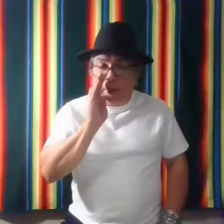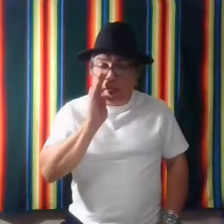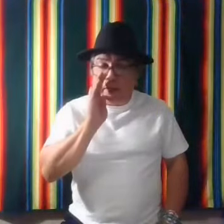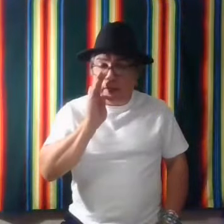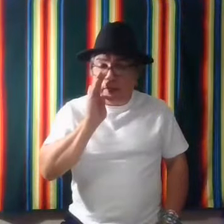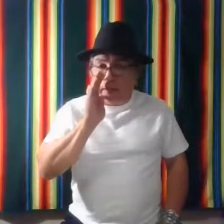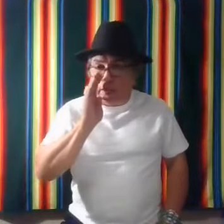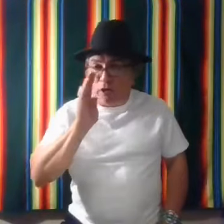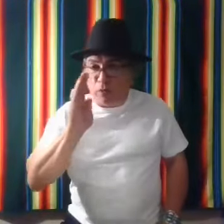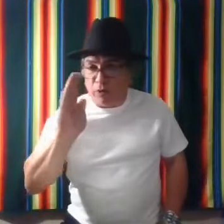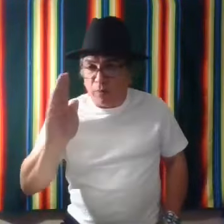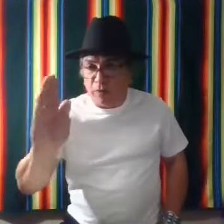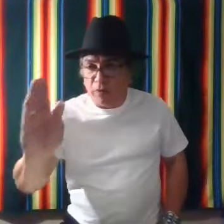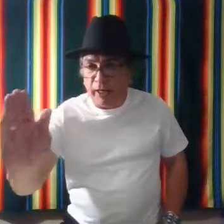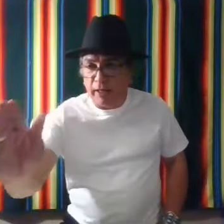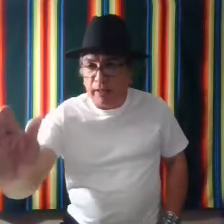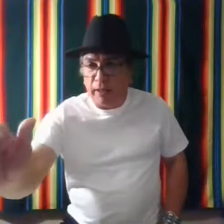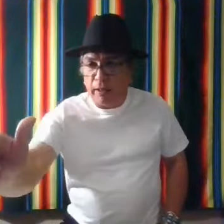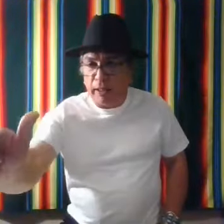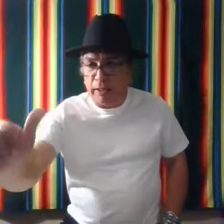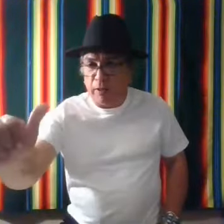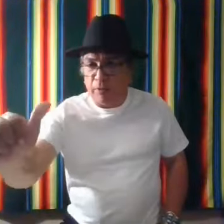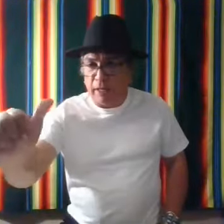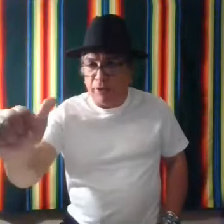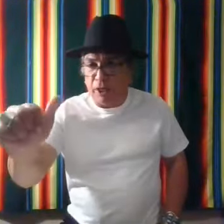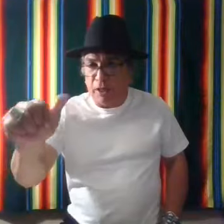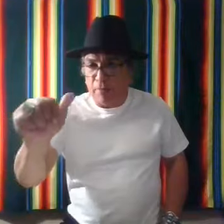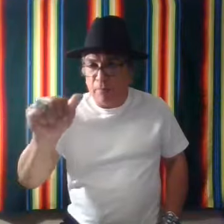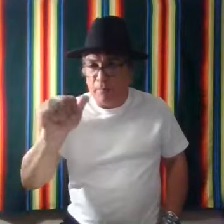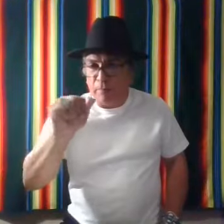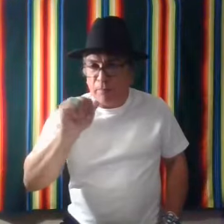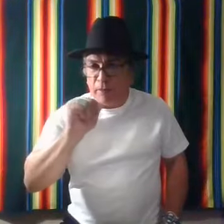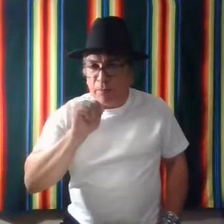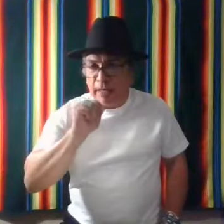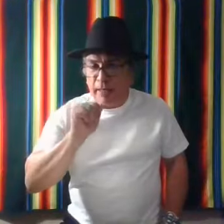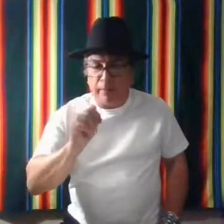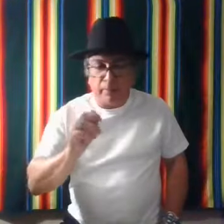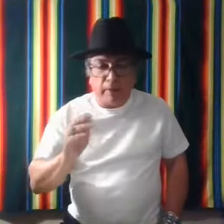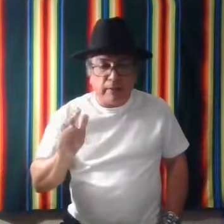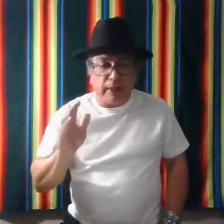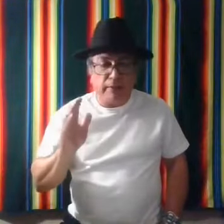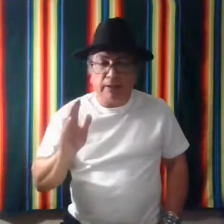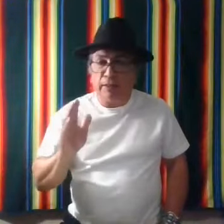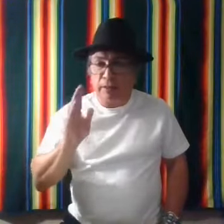mouth and go to them with their hand. And then with that thumb, come back. That says.